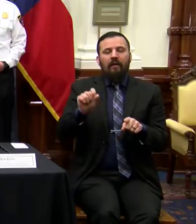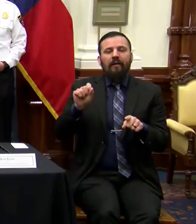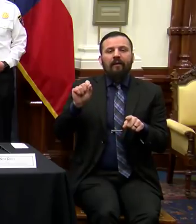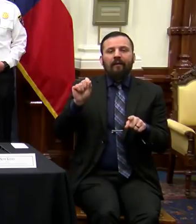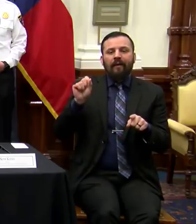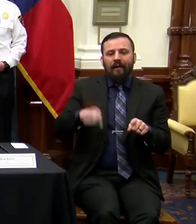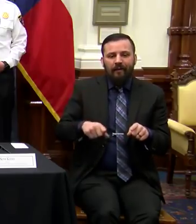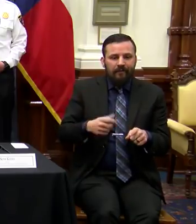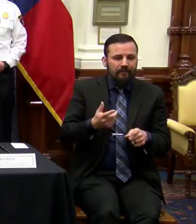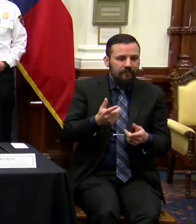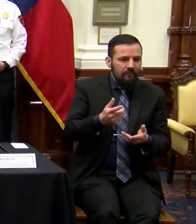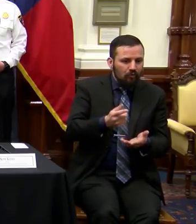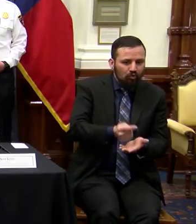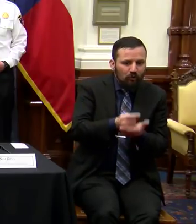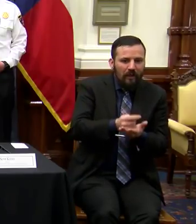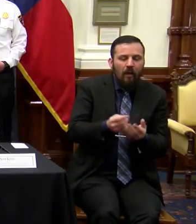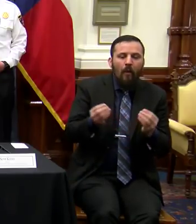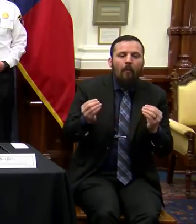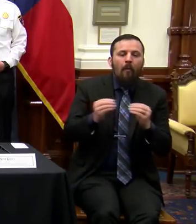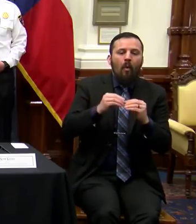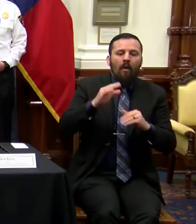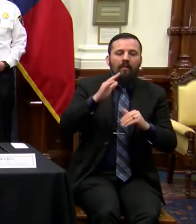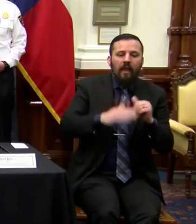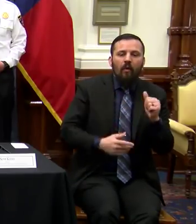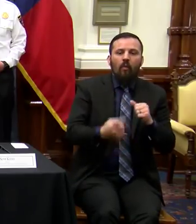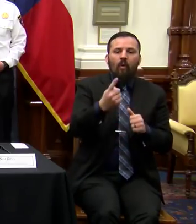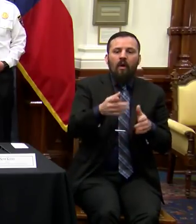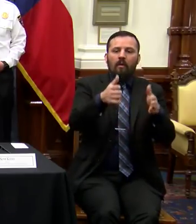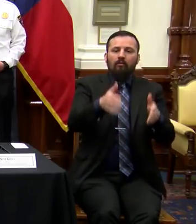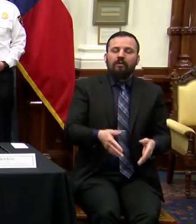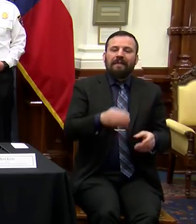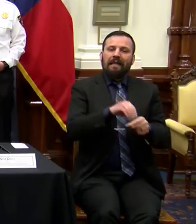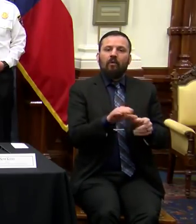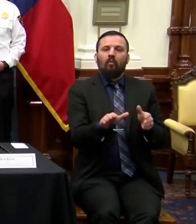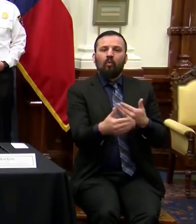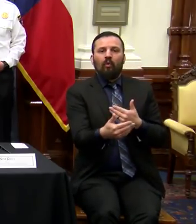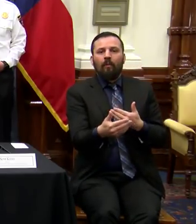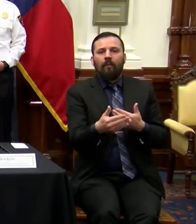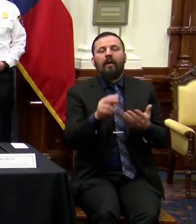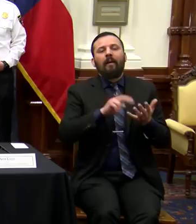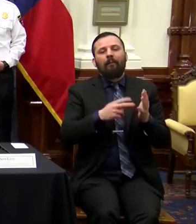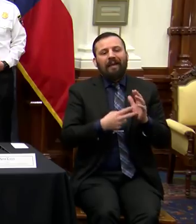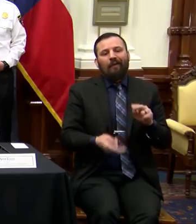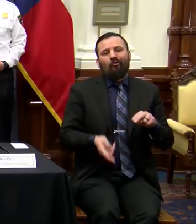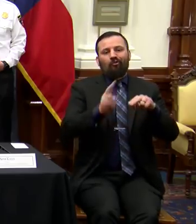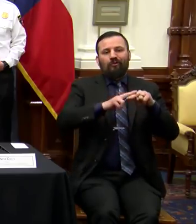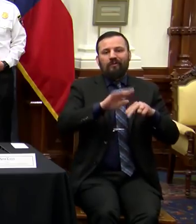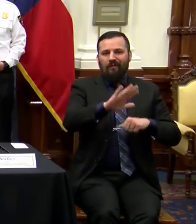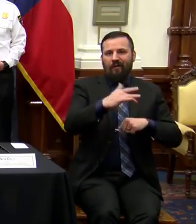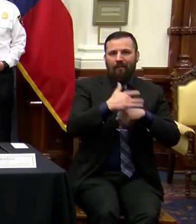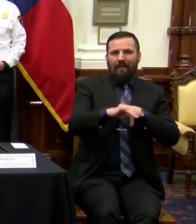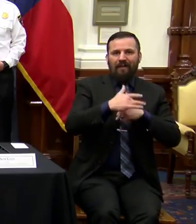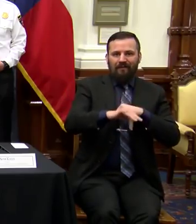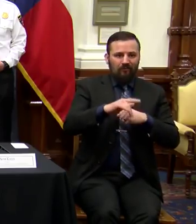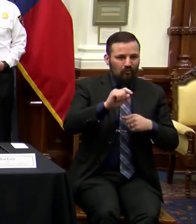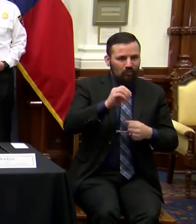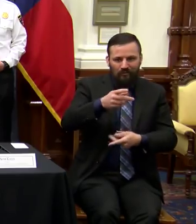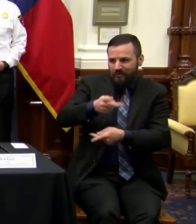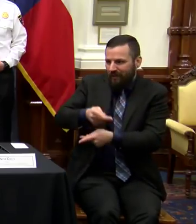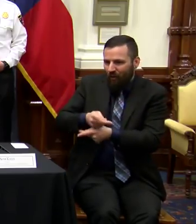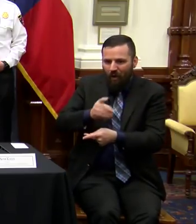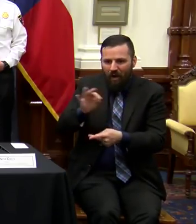treat more than one patient in a patient room, thus increasing their ability to care for the growing